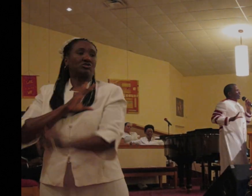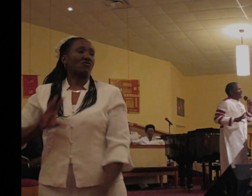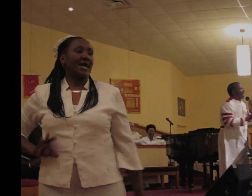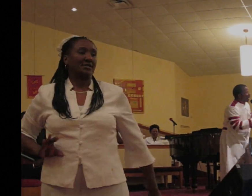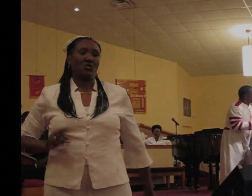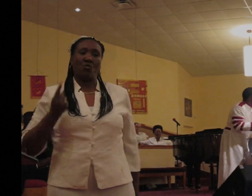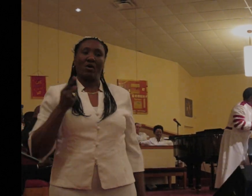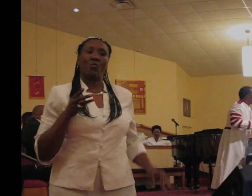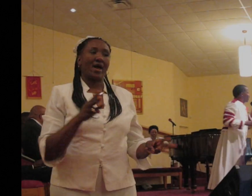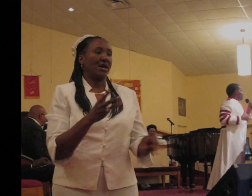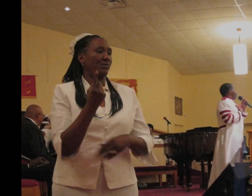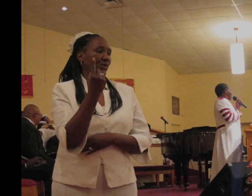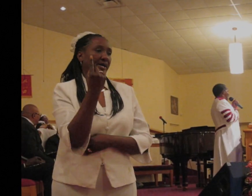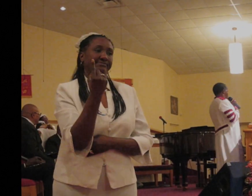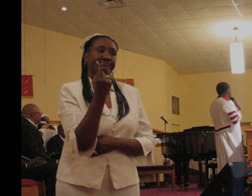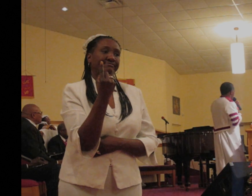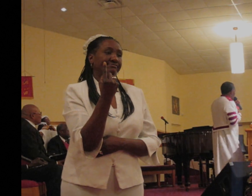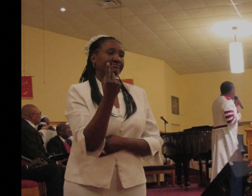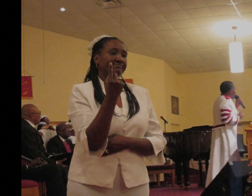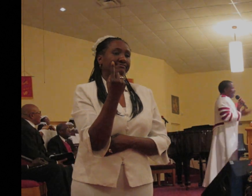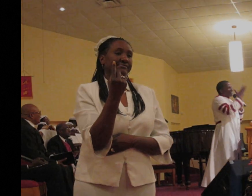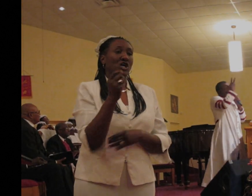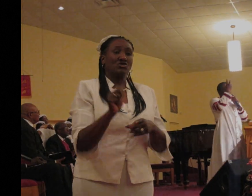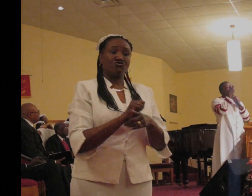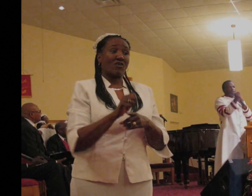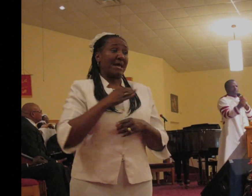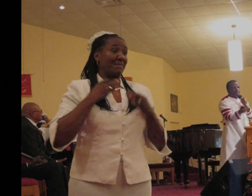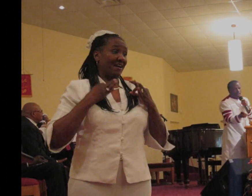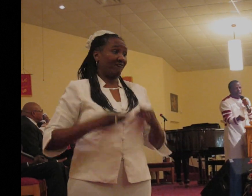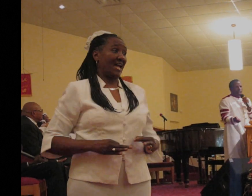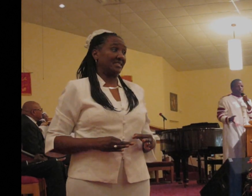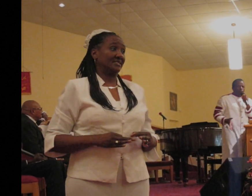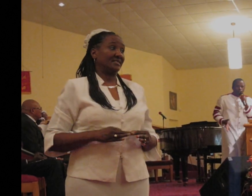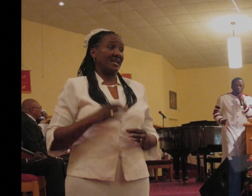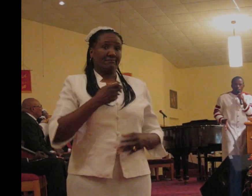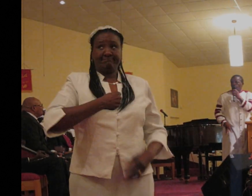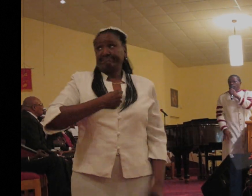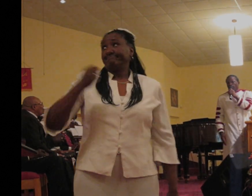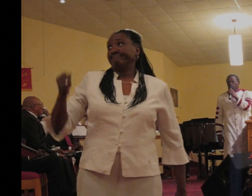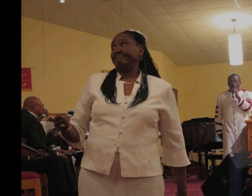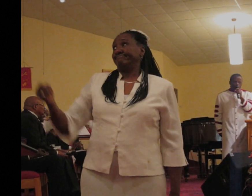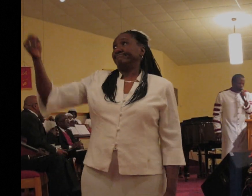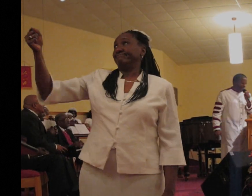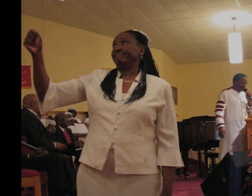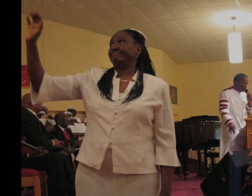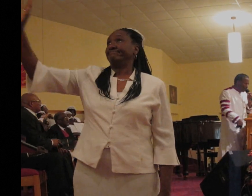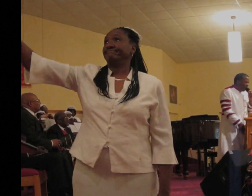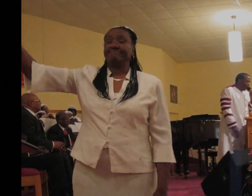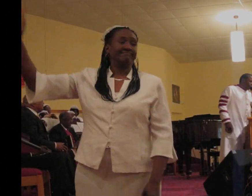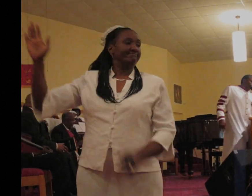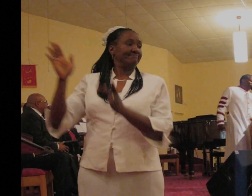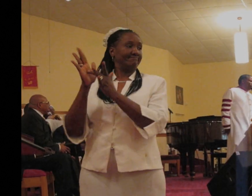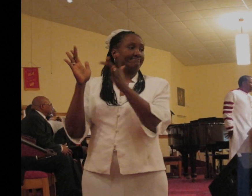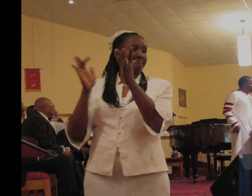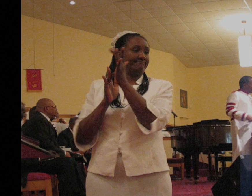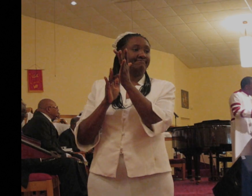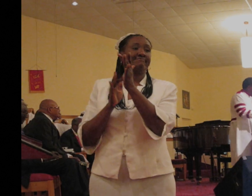tame this flesh is I've got to put it in the hands of Jesus Christ. And so, beloved, how